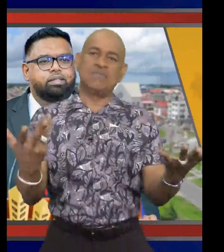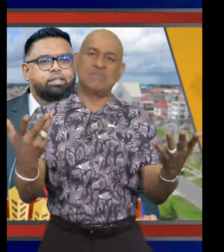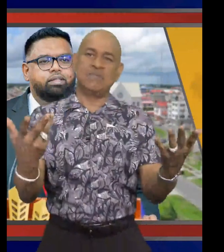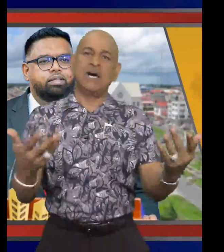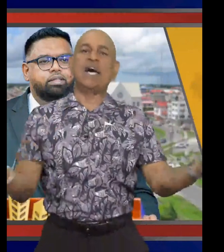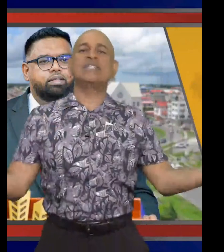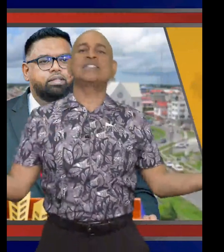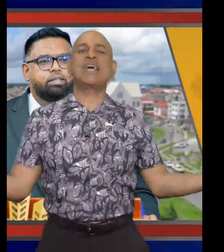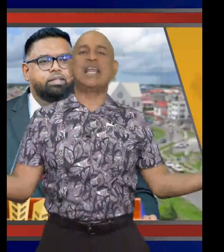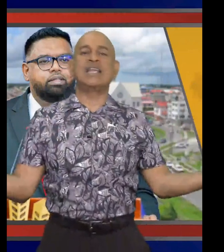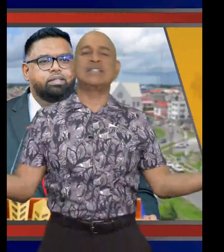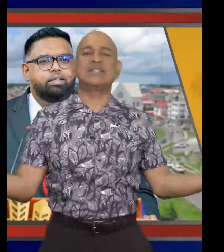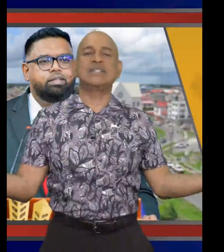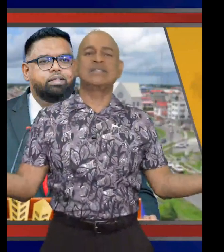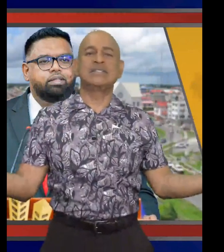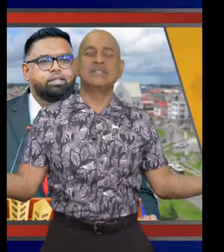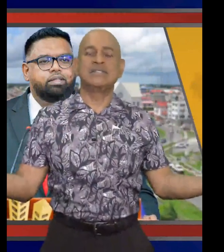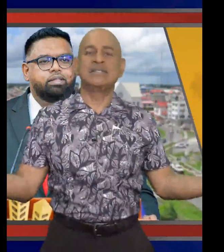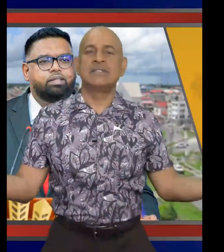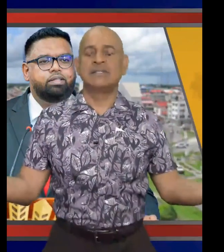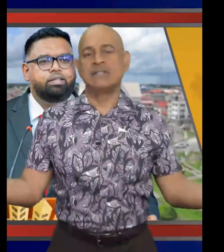went numb and silent.